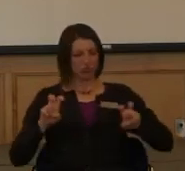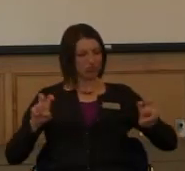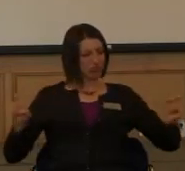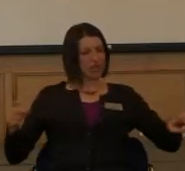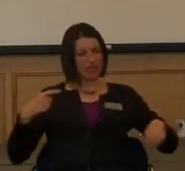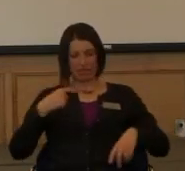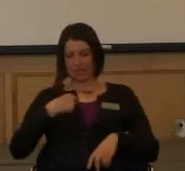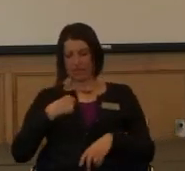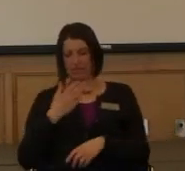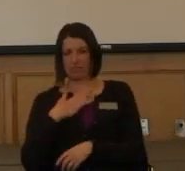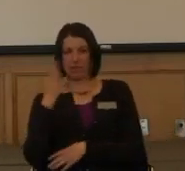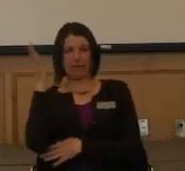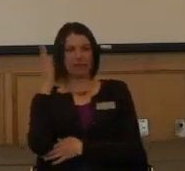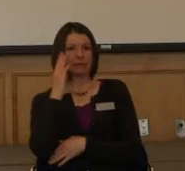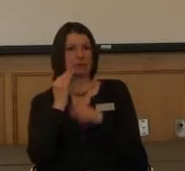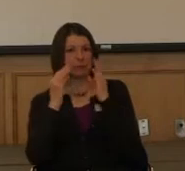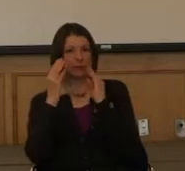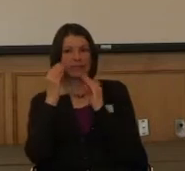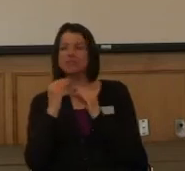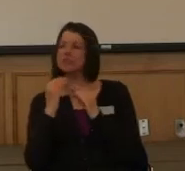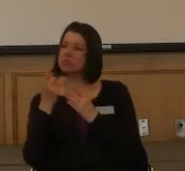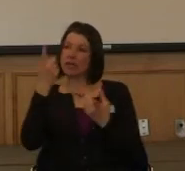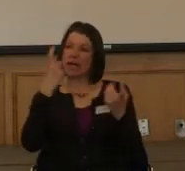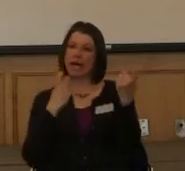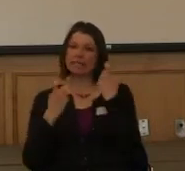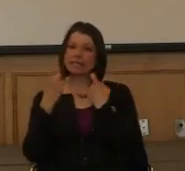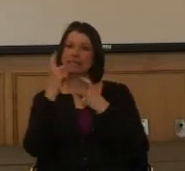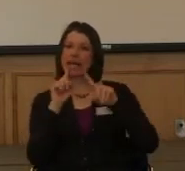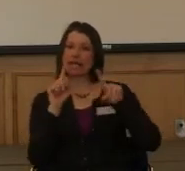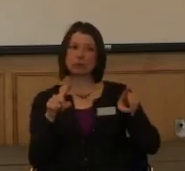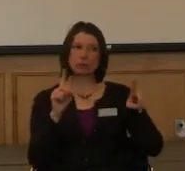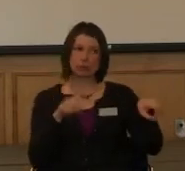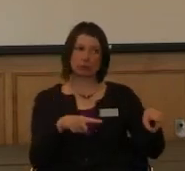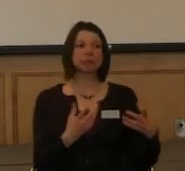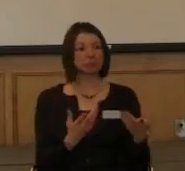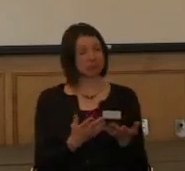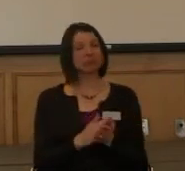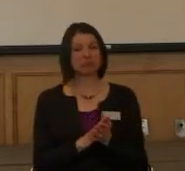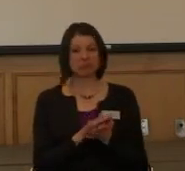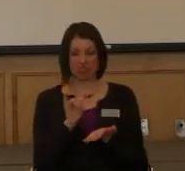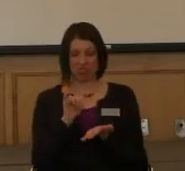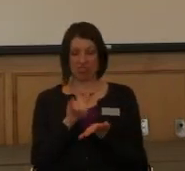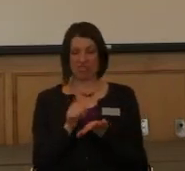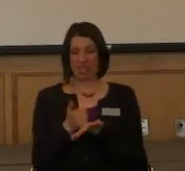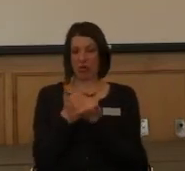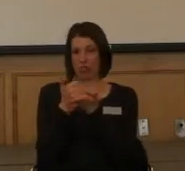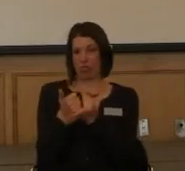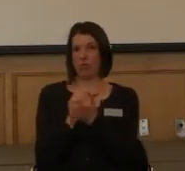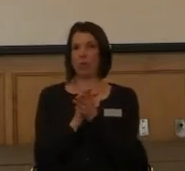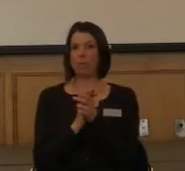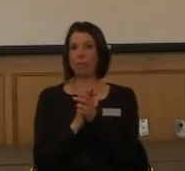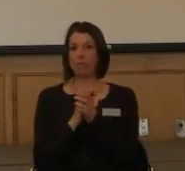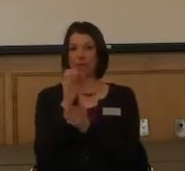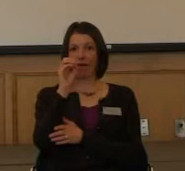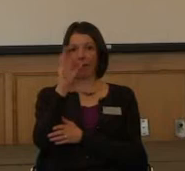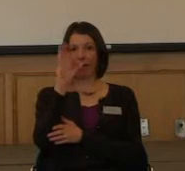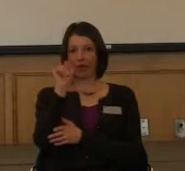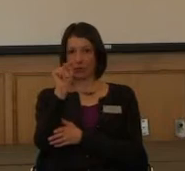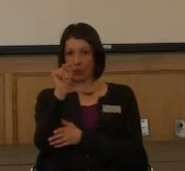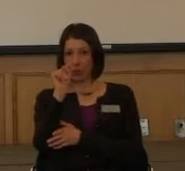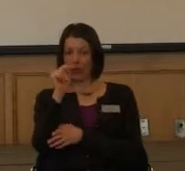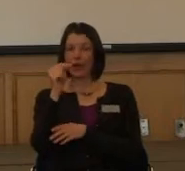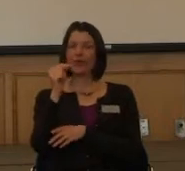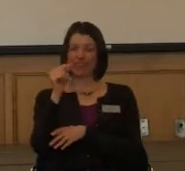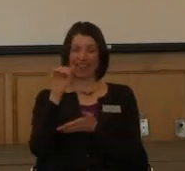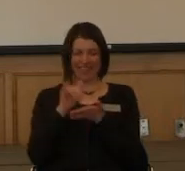one of my experiences and be able to ask questions and such. That's, that's helpful too. October is disability awareness